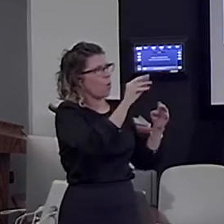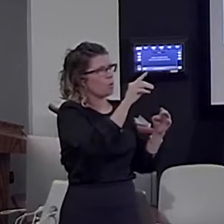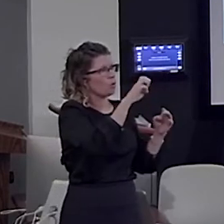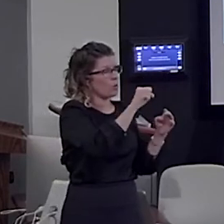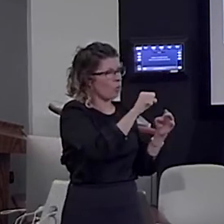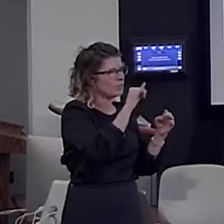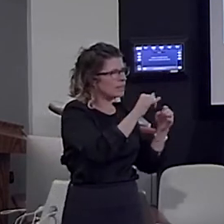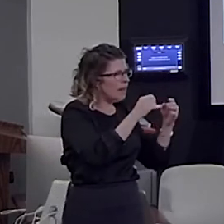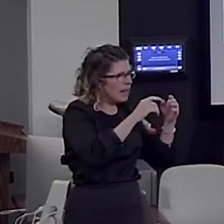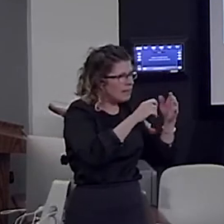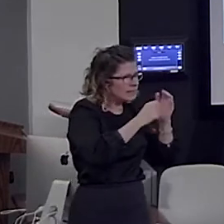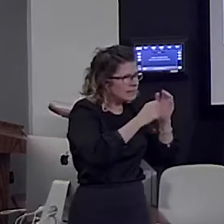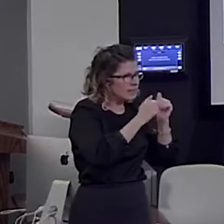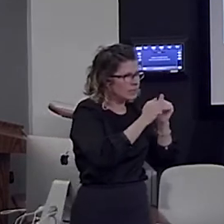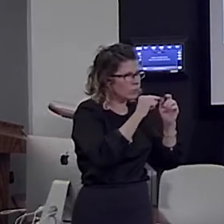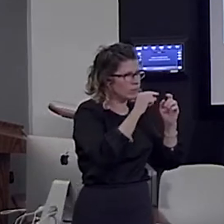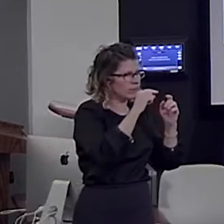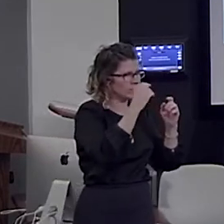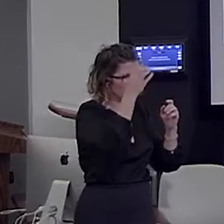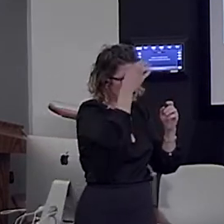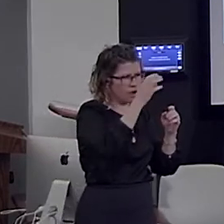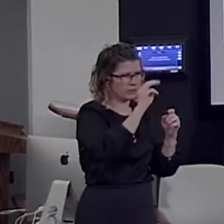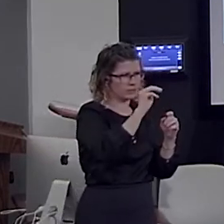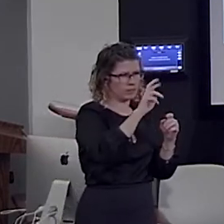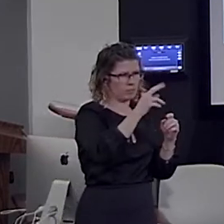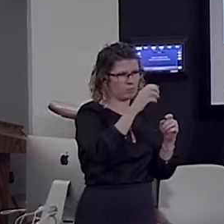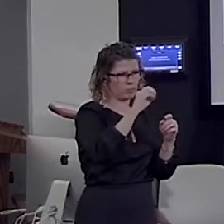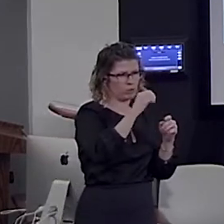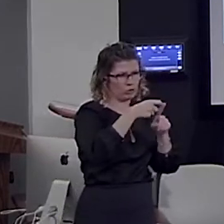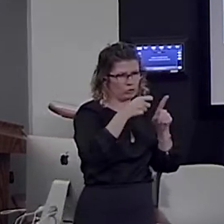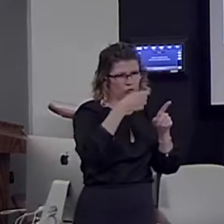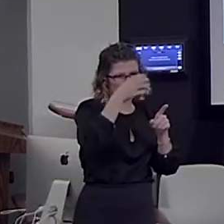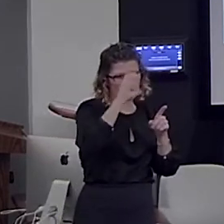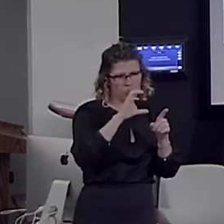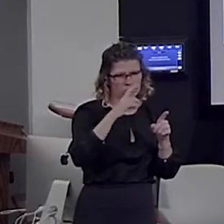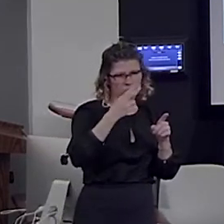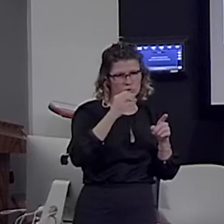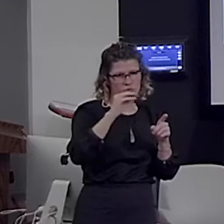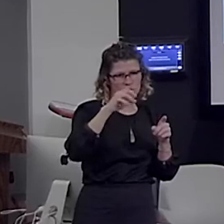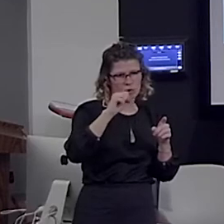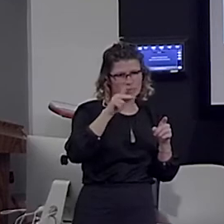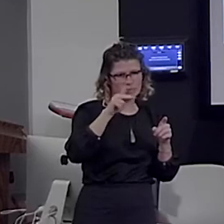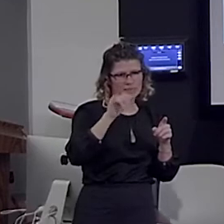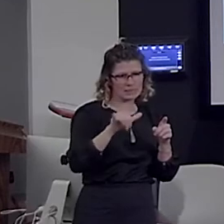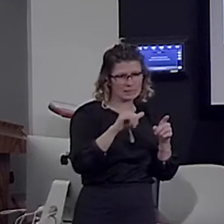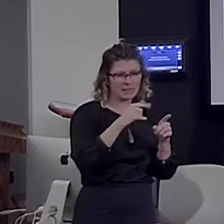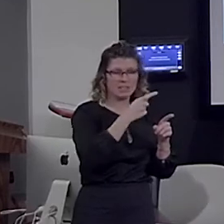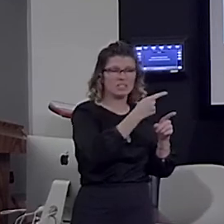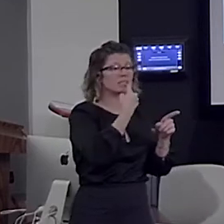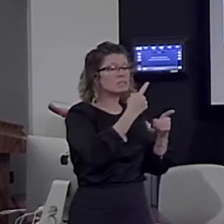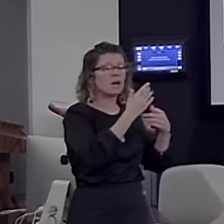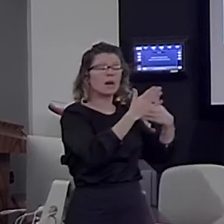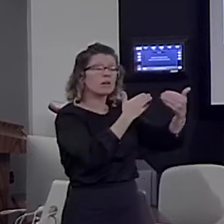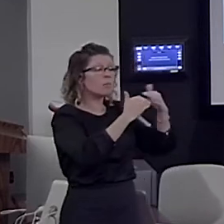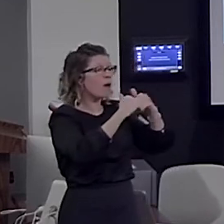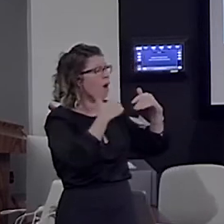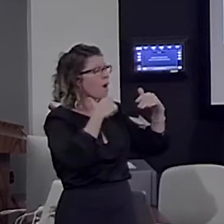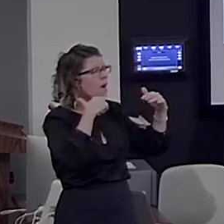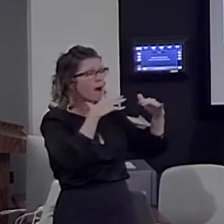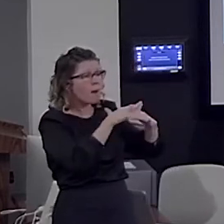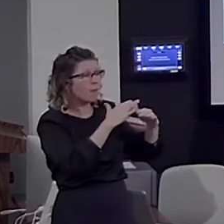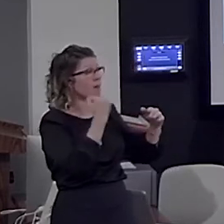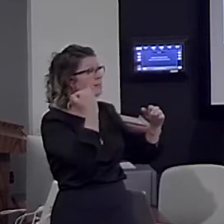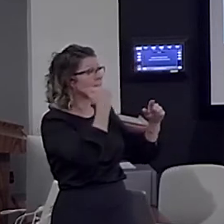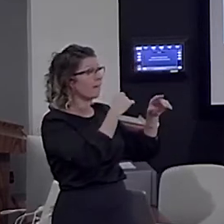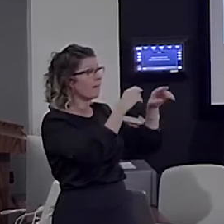of merge by Noam Chomsky, this operation that applies to all linguistic objects, regardless of their complexity. Whether you merge one